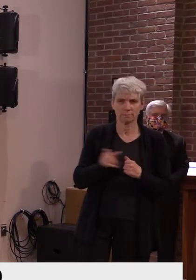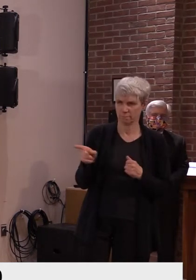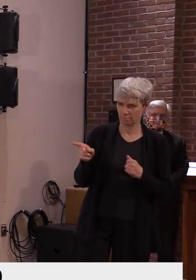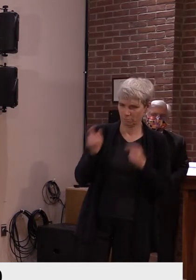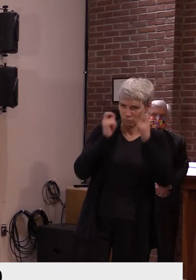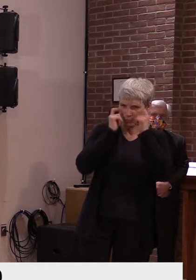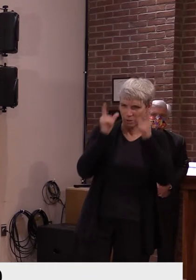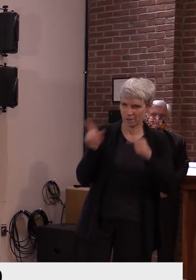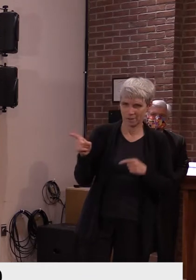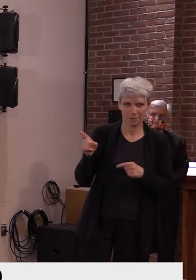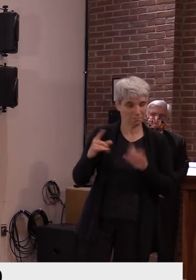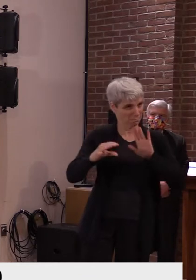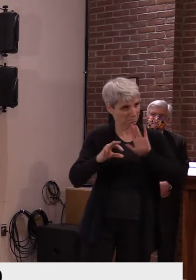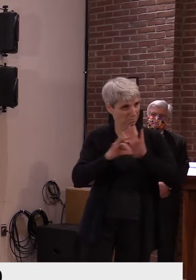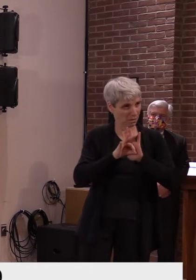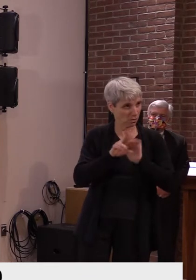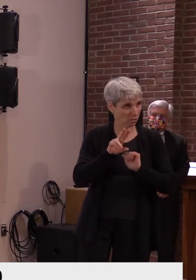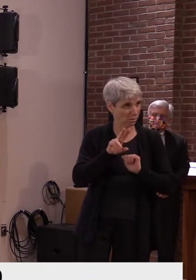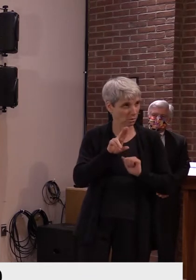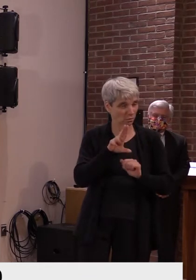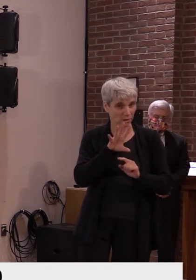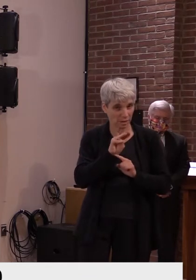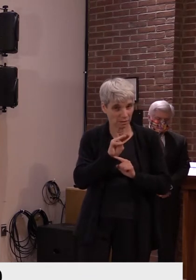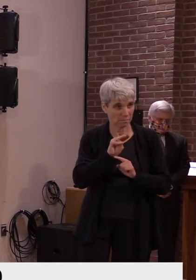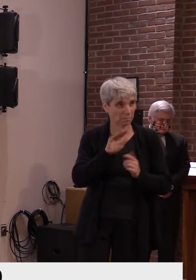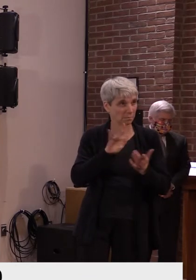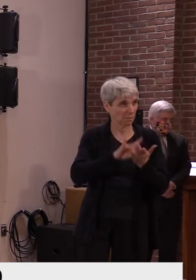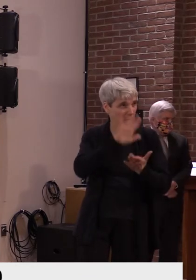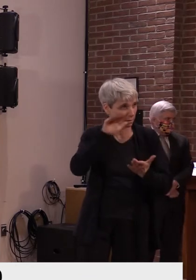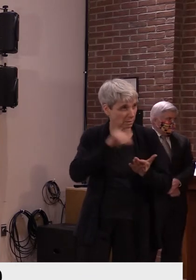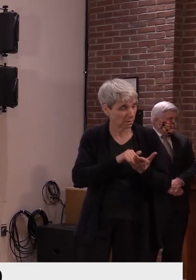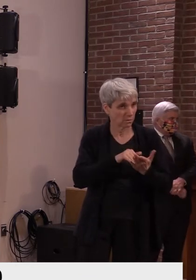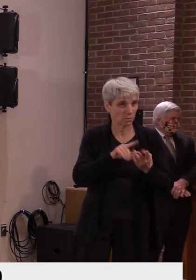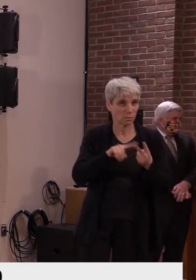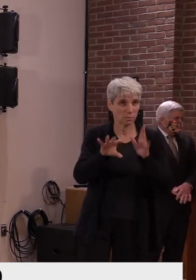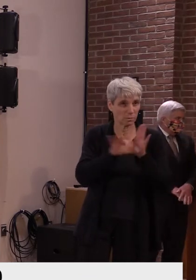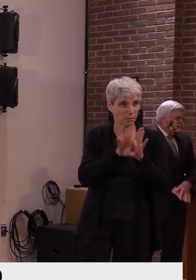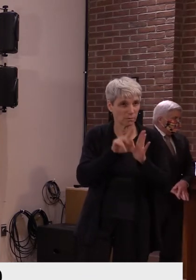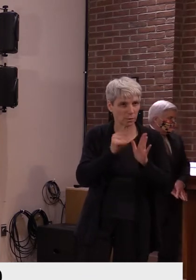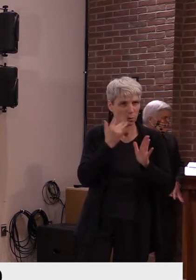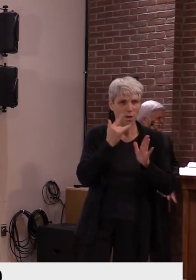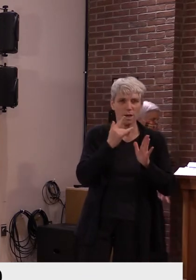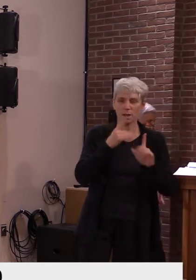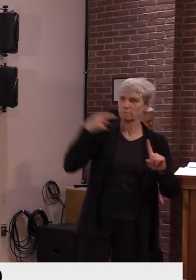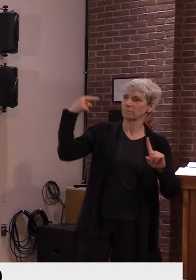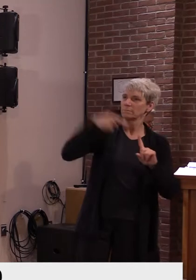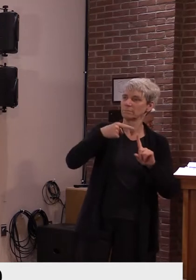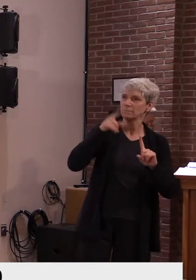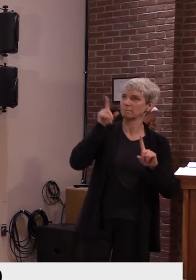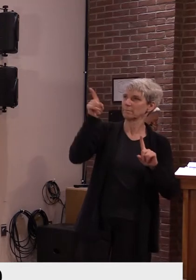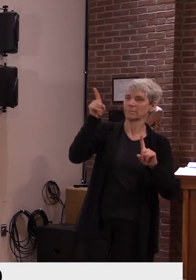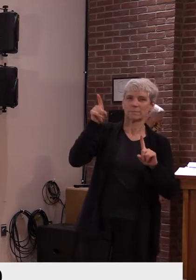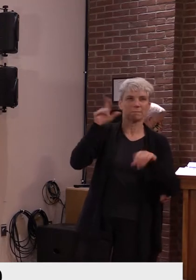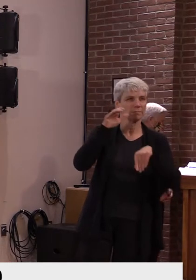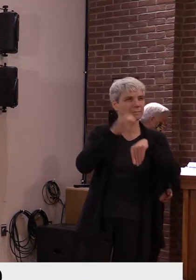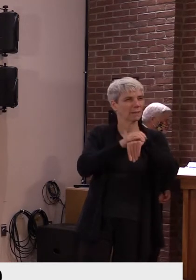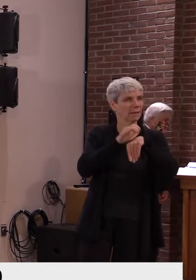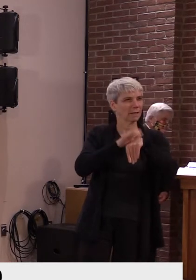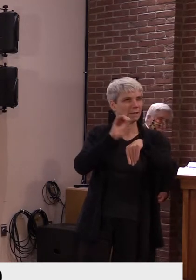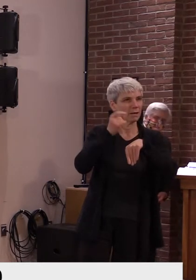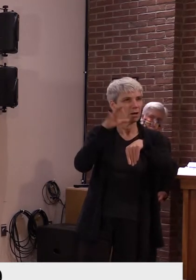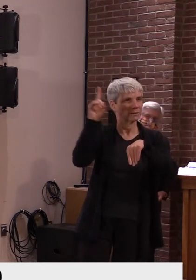mean, what about whether it be you be a medical center or case prevalence or case load? Why are we doing slightly?